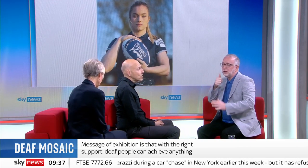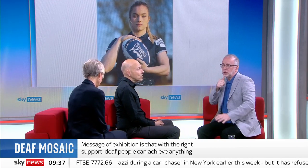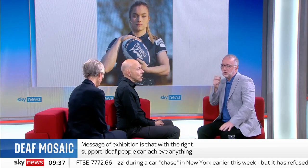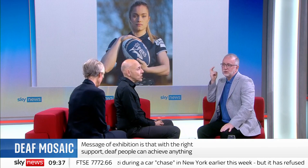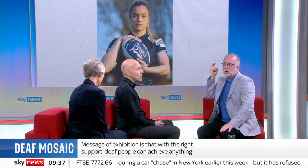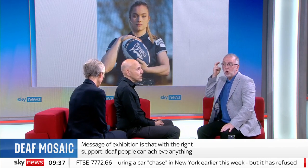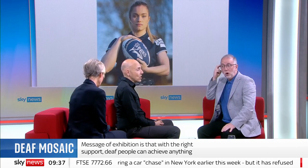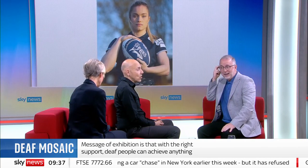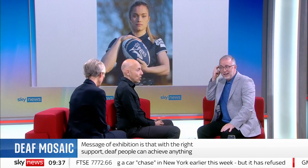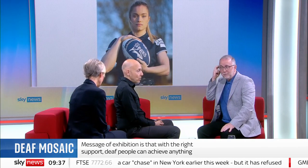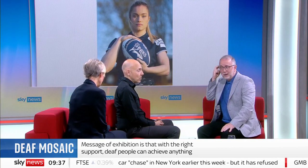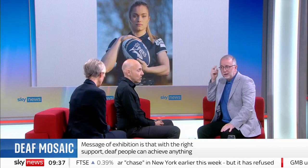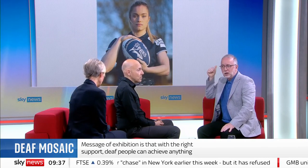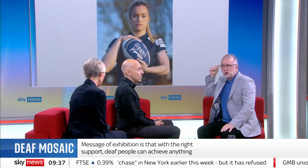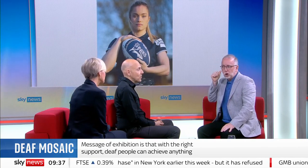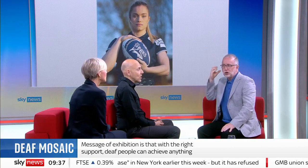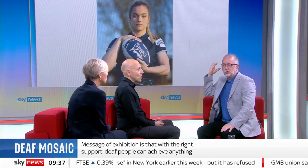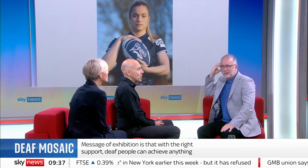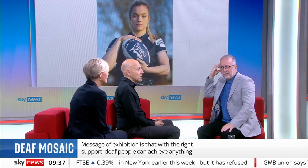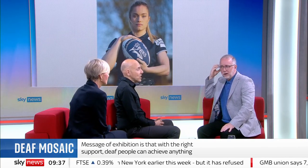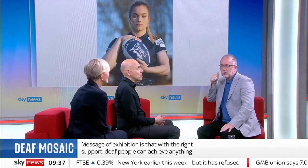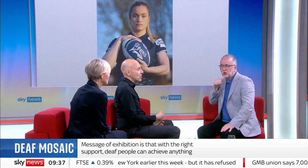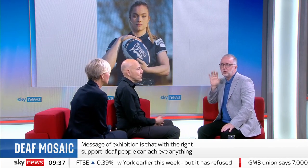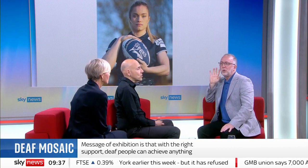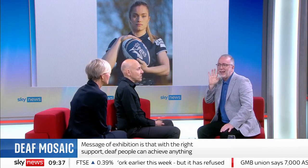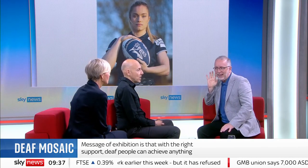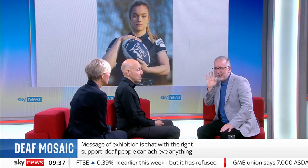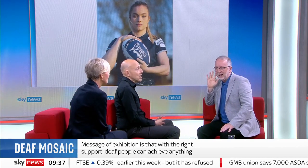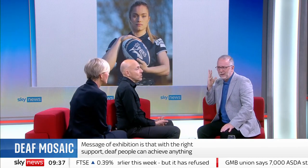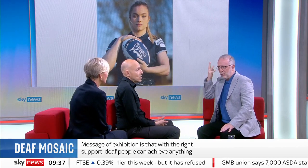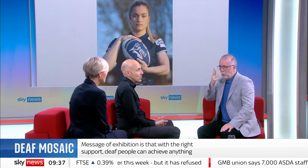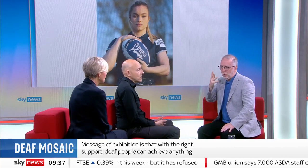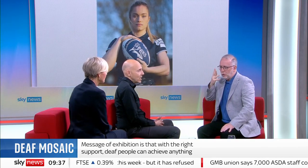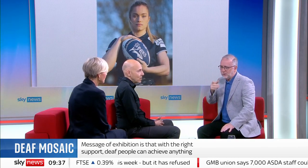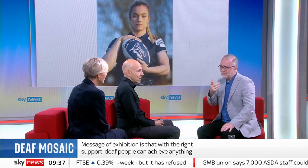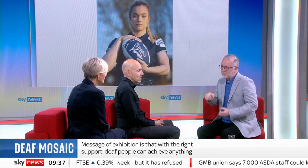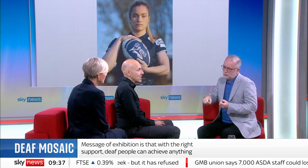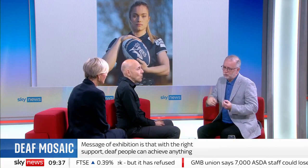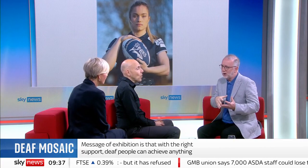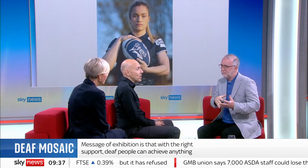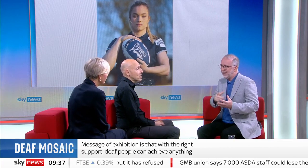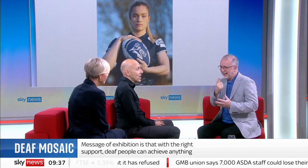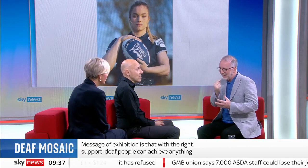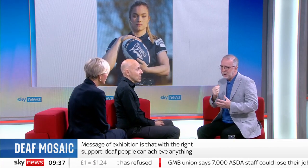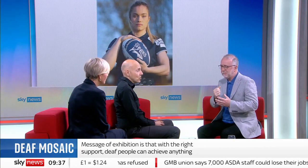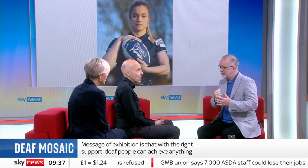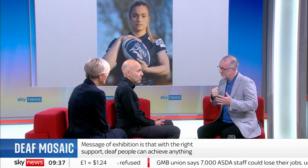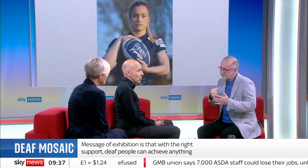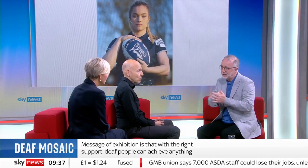Jodie uses a cochlear implant, which is a surgical device to help someone to hear better. And they were worried that in a contact sport like